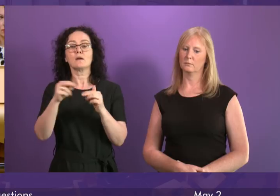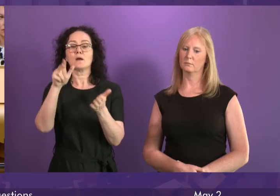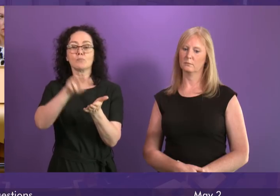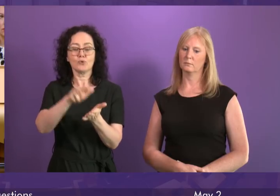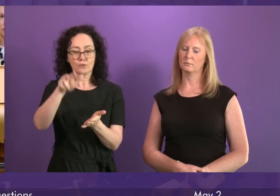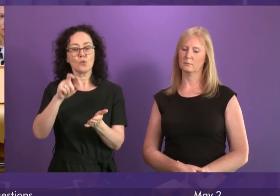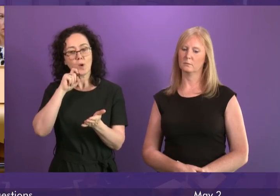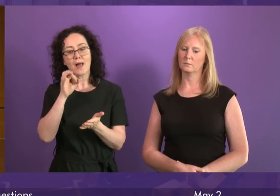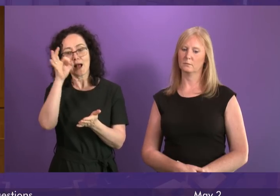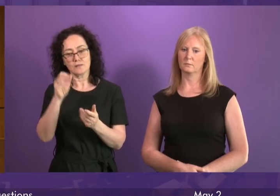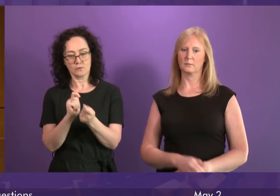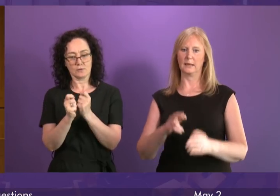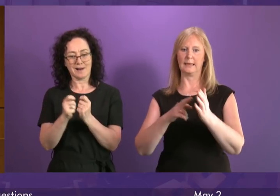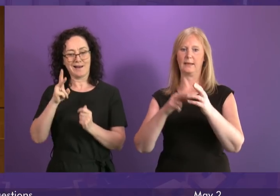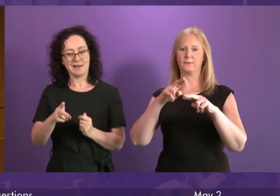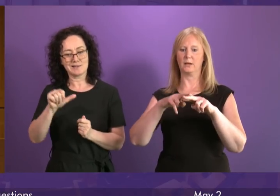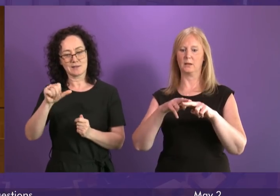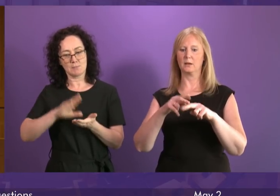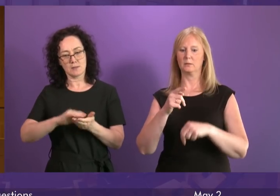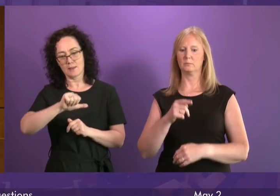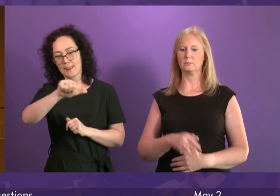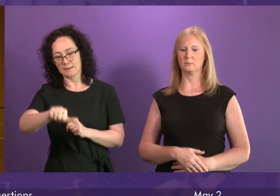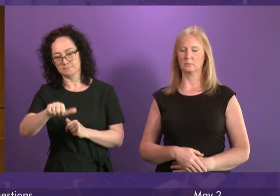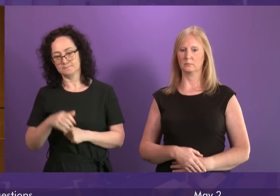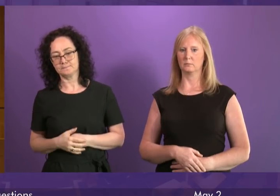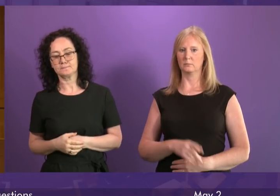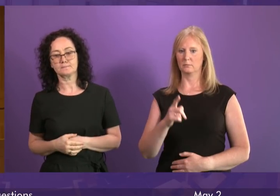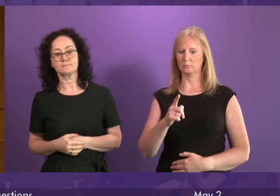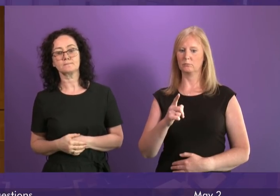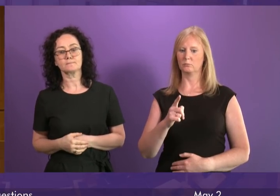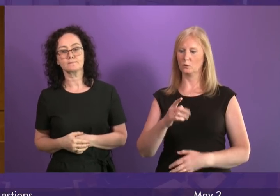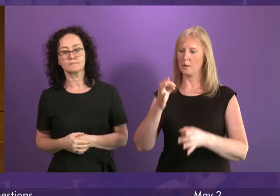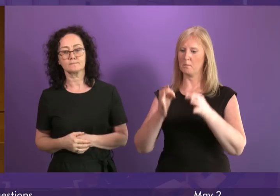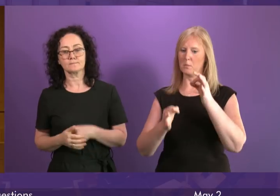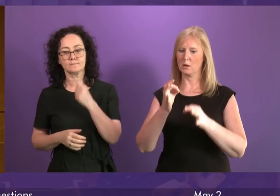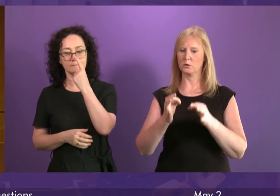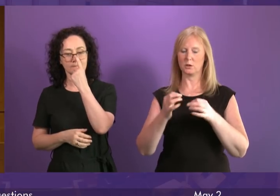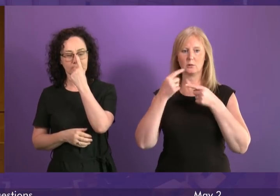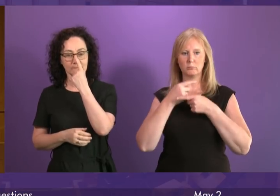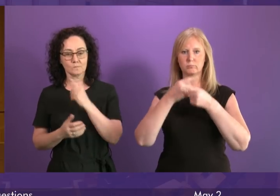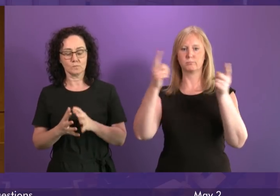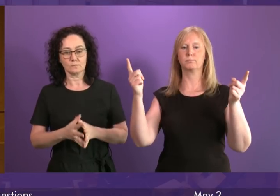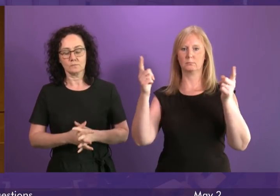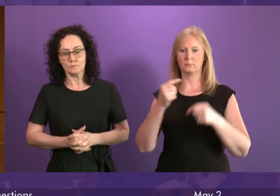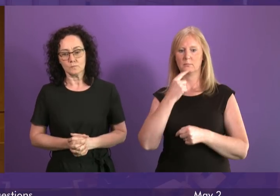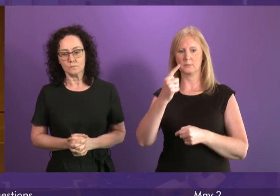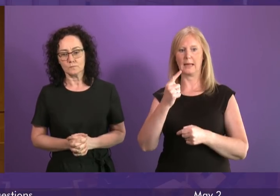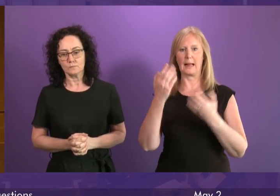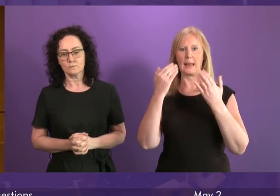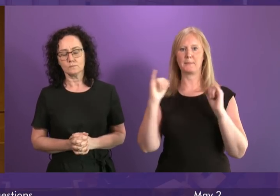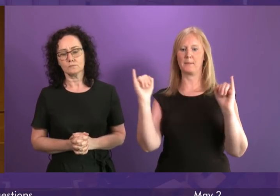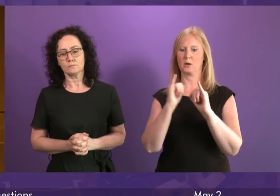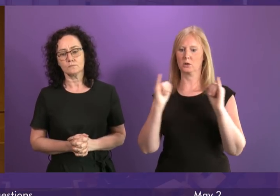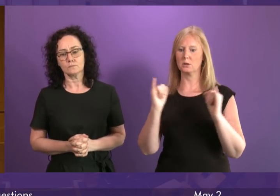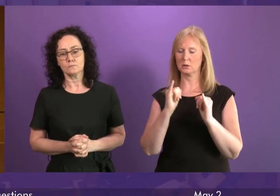Environment Committee Neil Findlay I welcome the flurry of announcements from politicians including the First Minister declaring a climate emergency but can